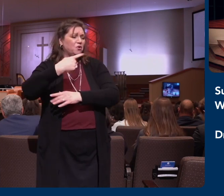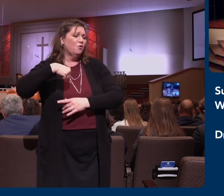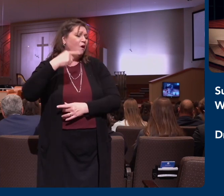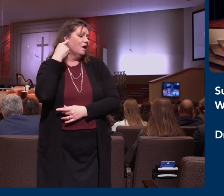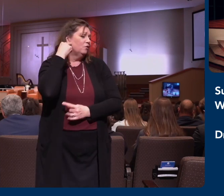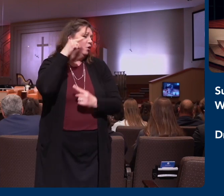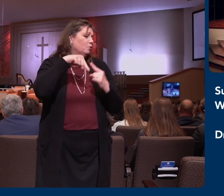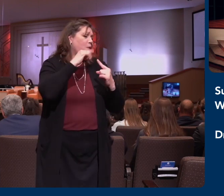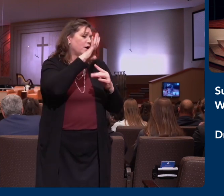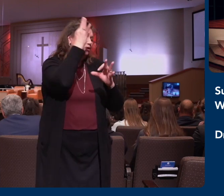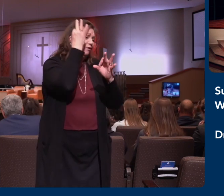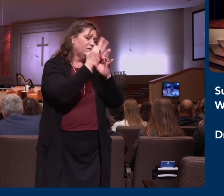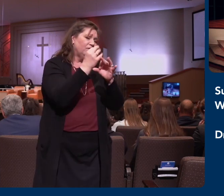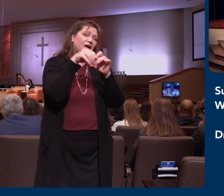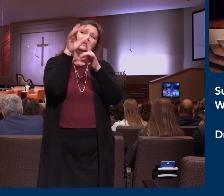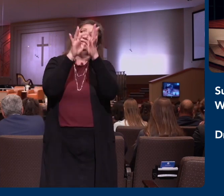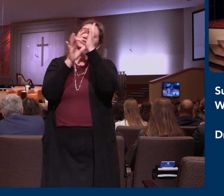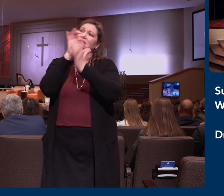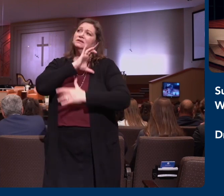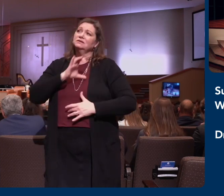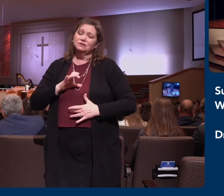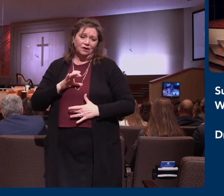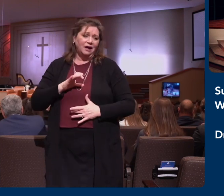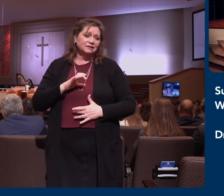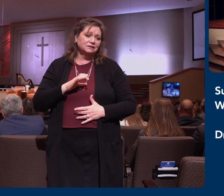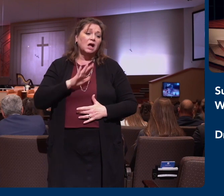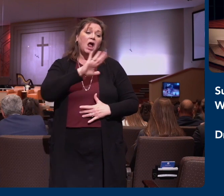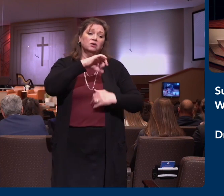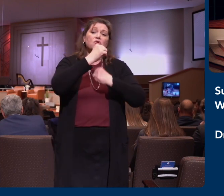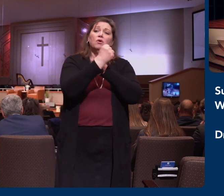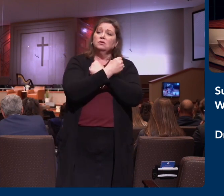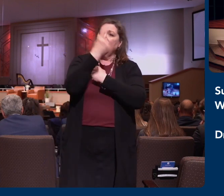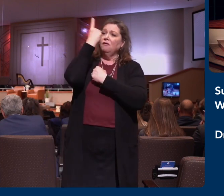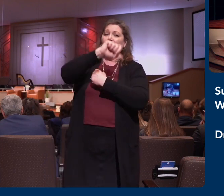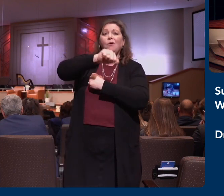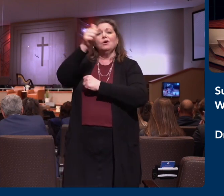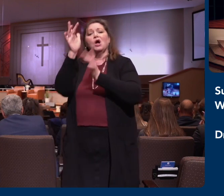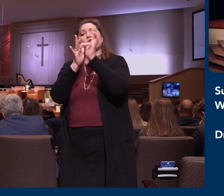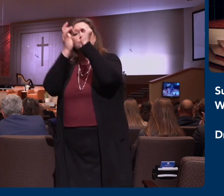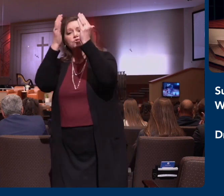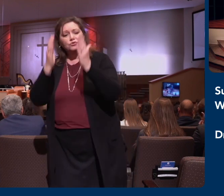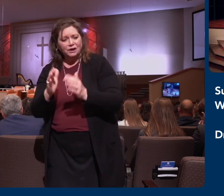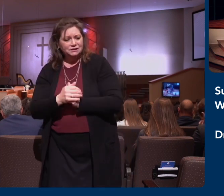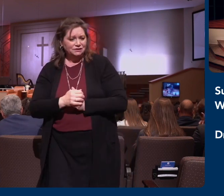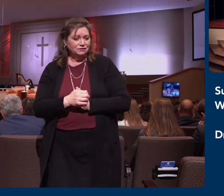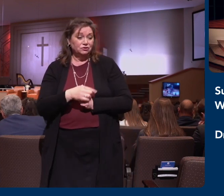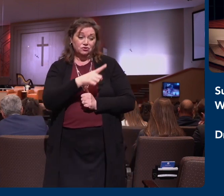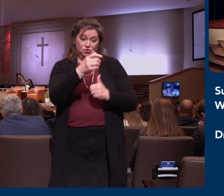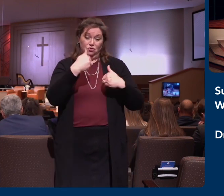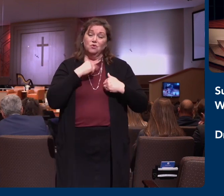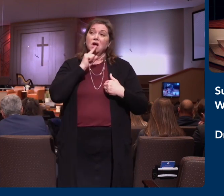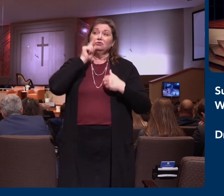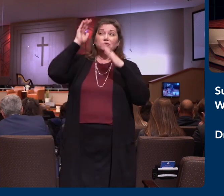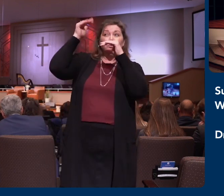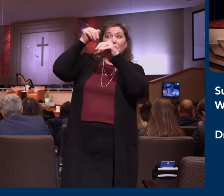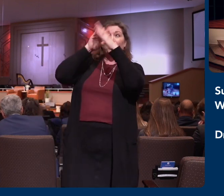Jesus and the love which you have to all the saints, for the hope which is laid up for you in heaven, whereof ye heard